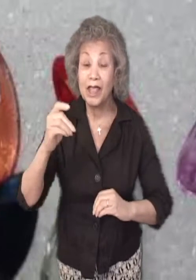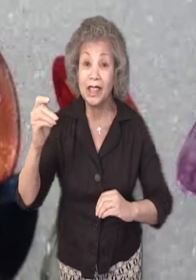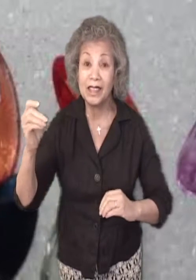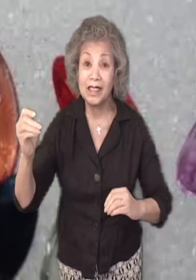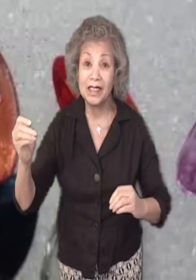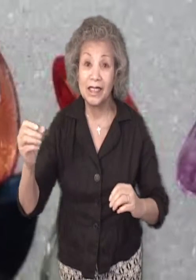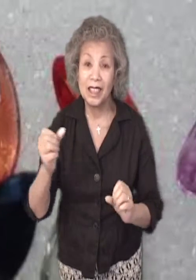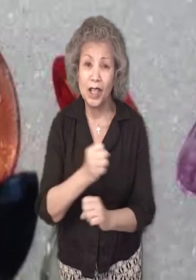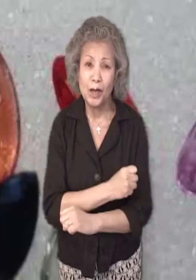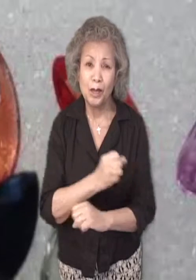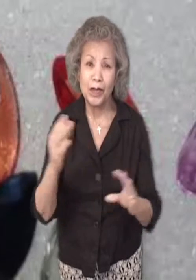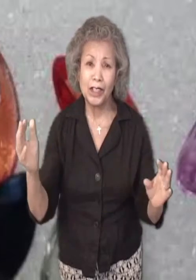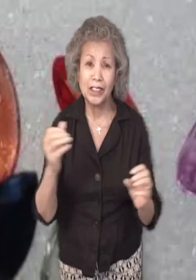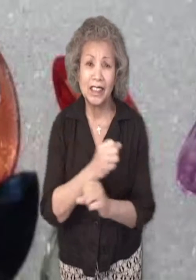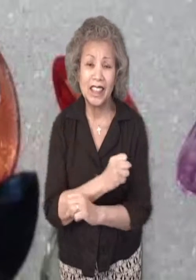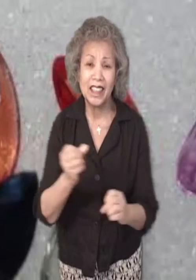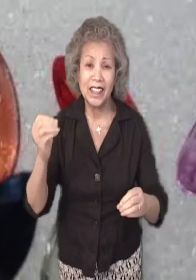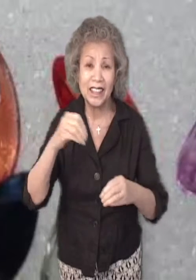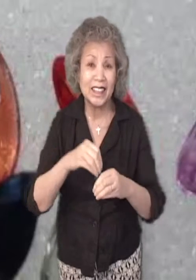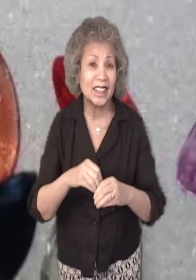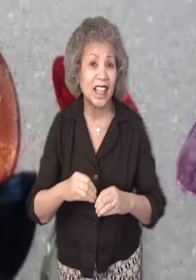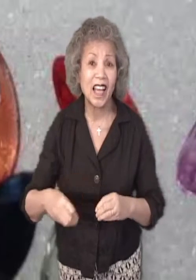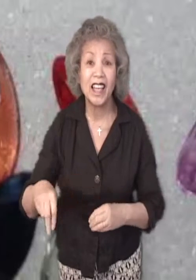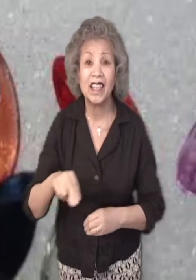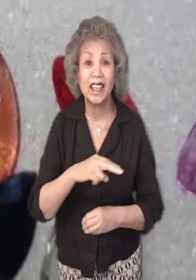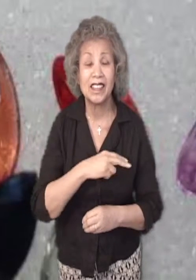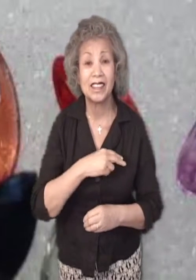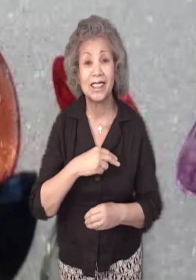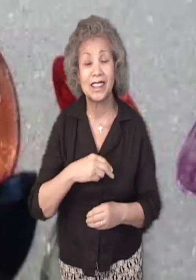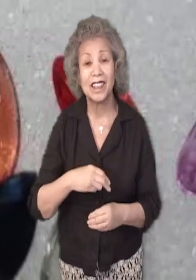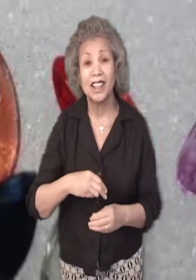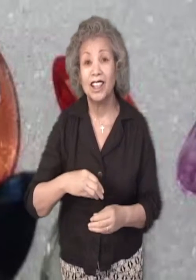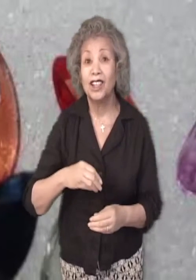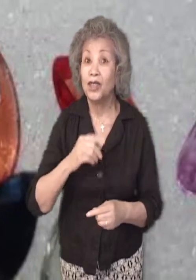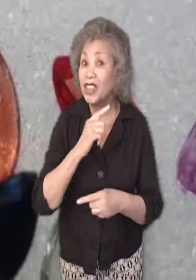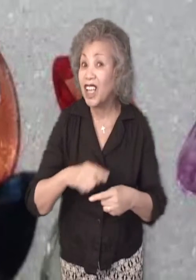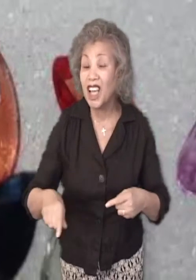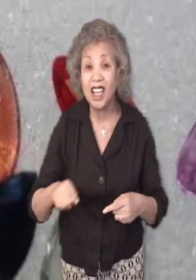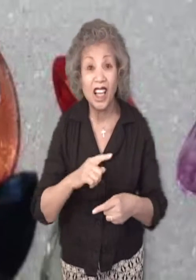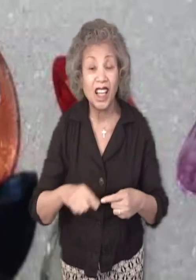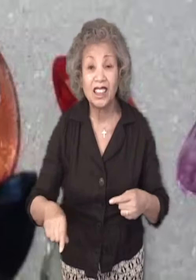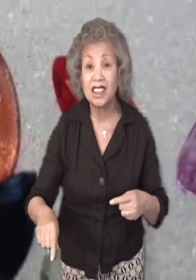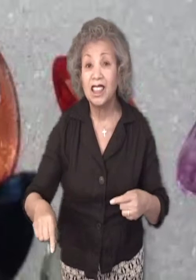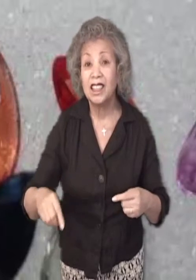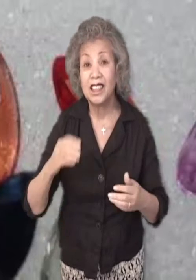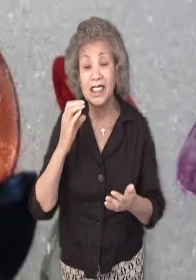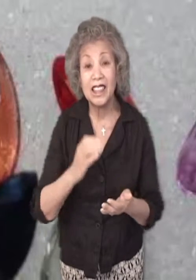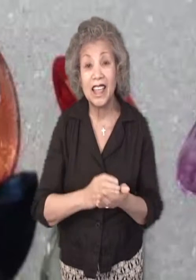bursting inside us we cannot contain.